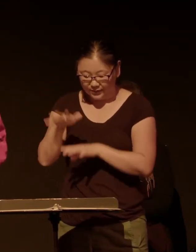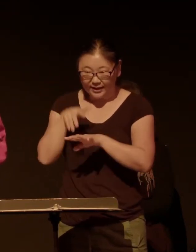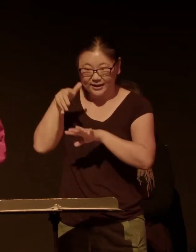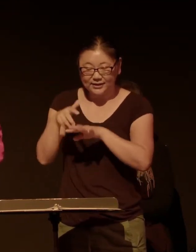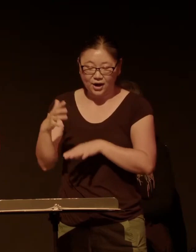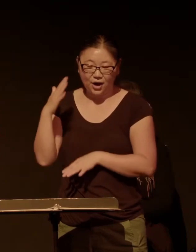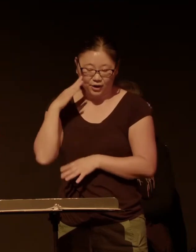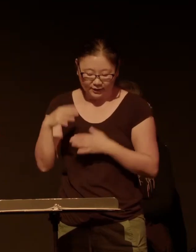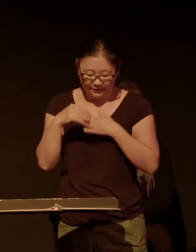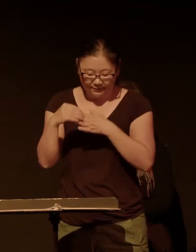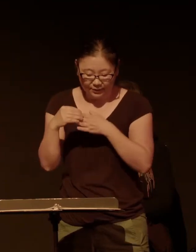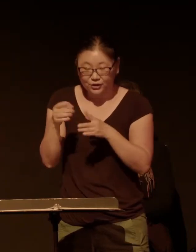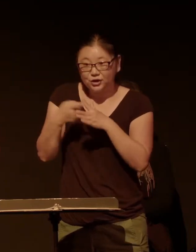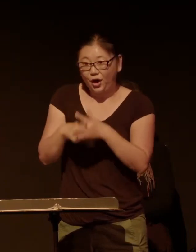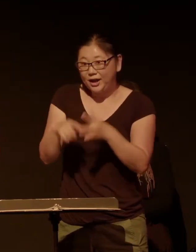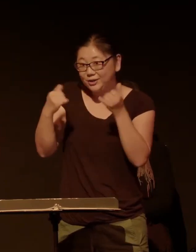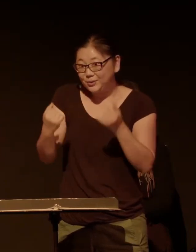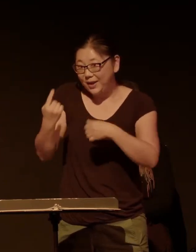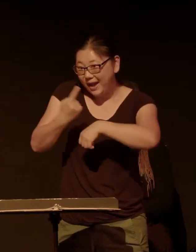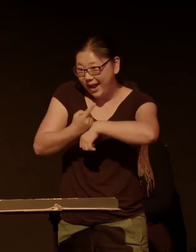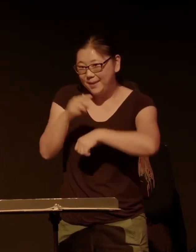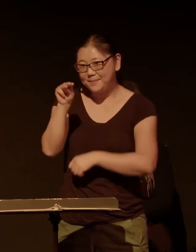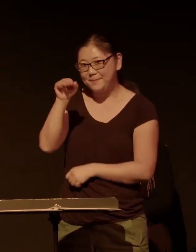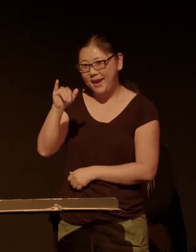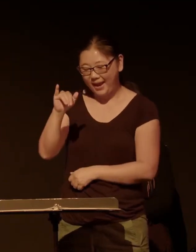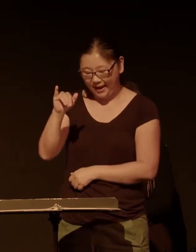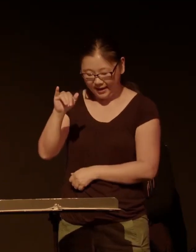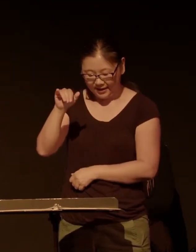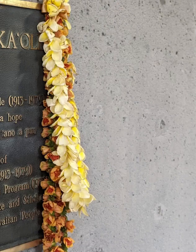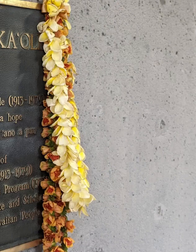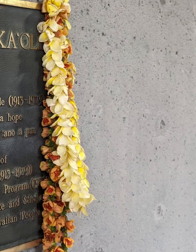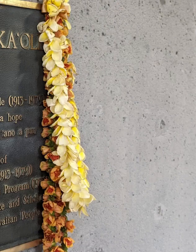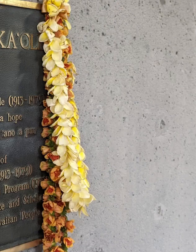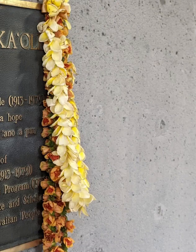and Leadership Effective Today, May 26, 2023. you.